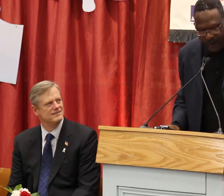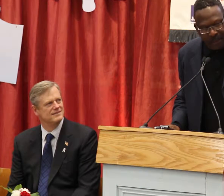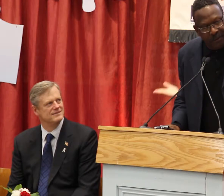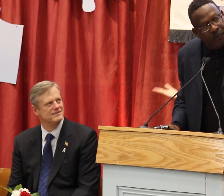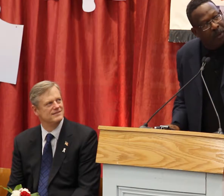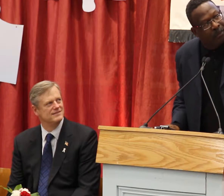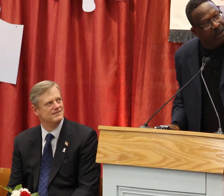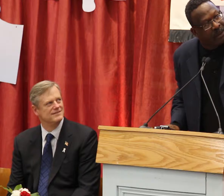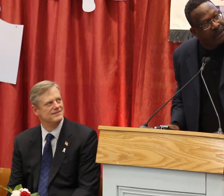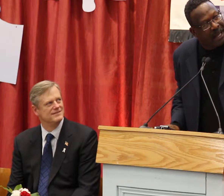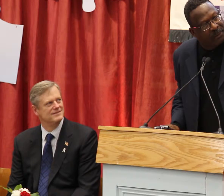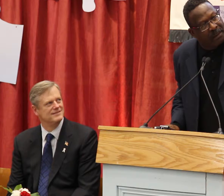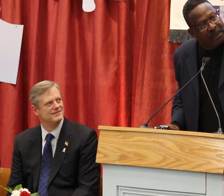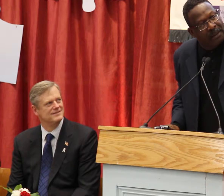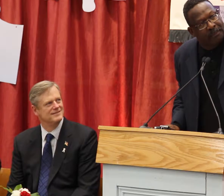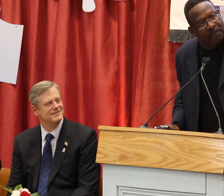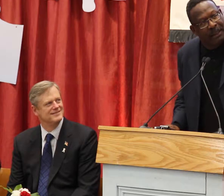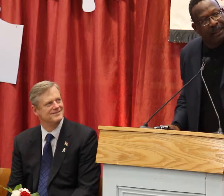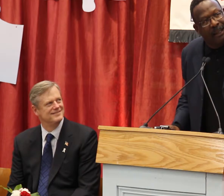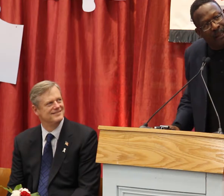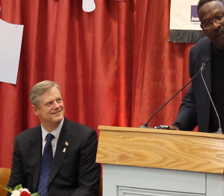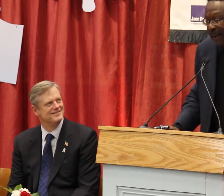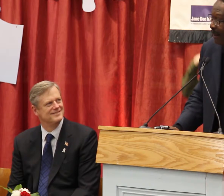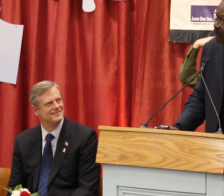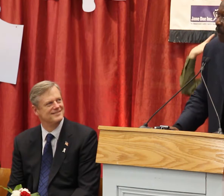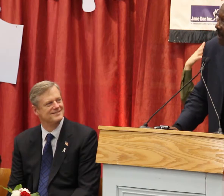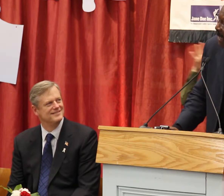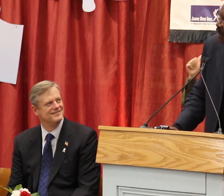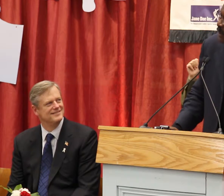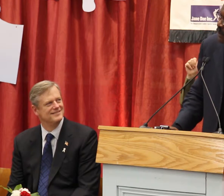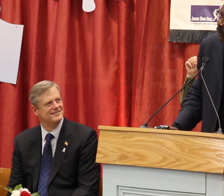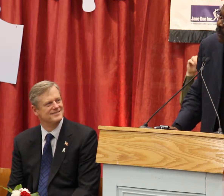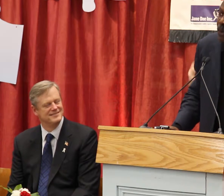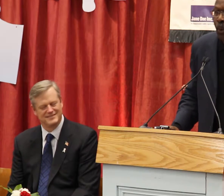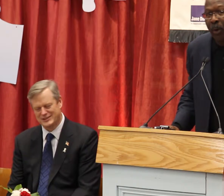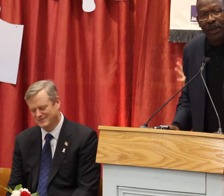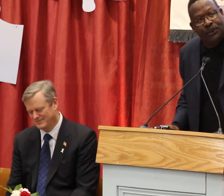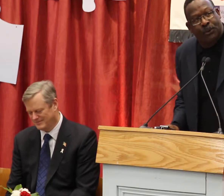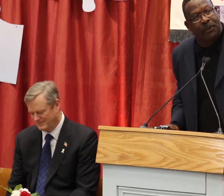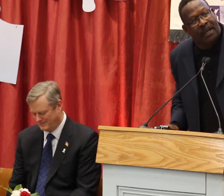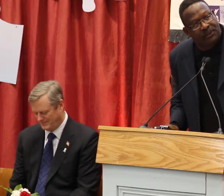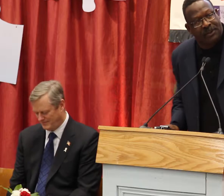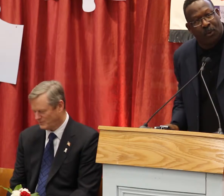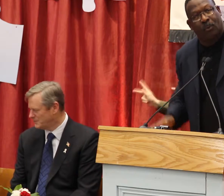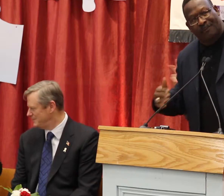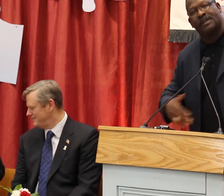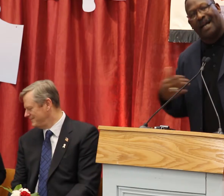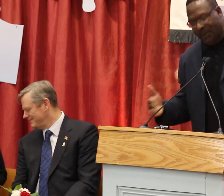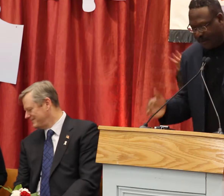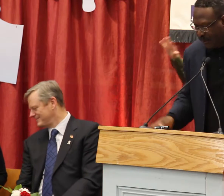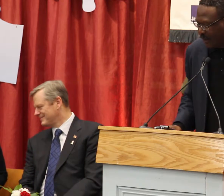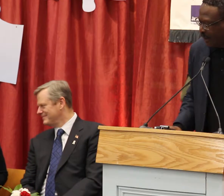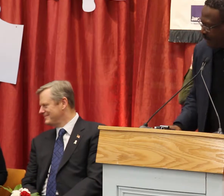I figured, being a football player, I would come in and bring in a football analogy to what we do with the Patriots and what